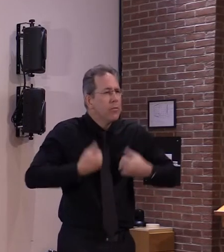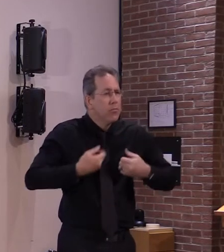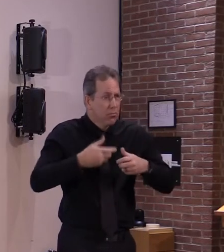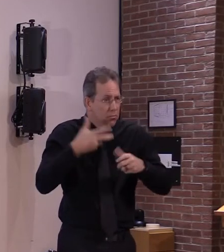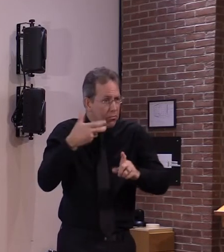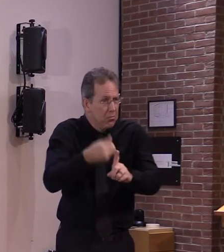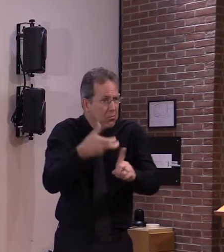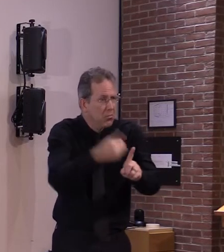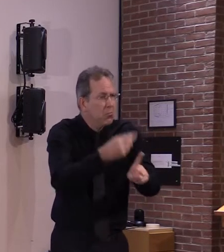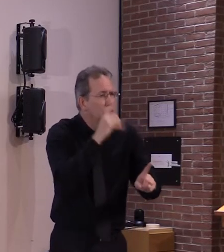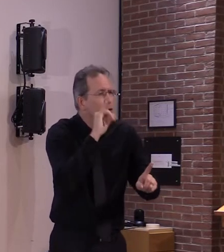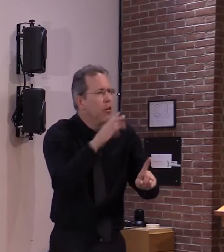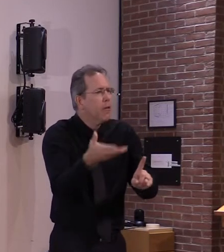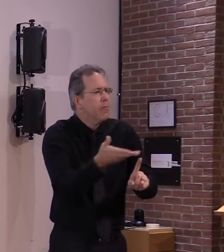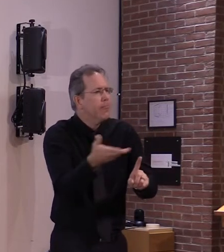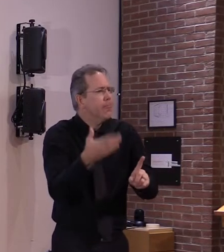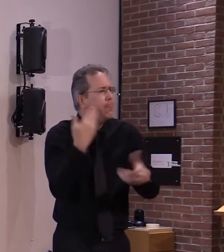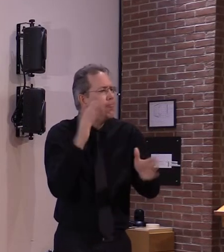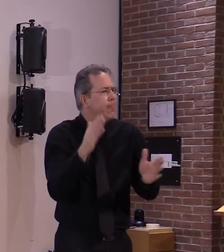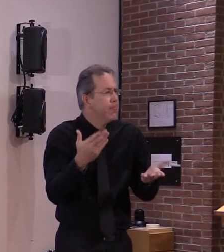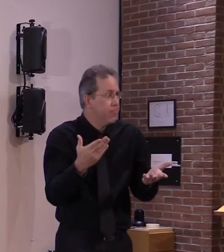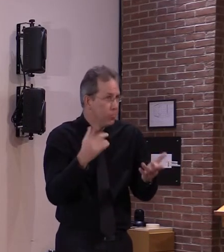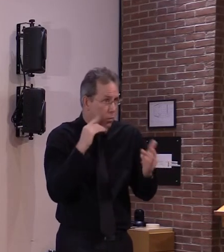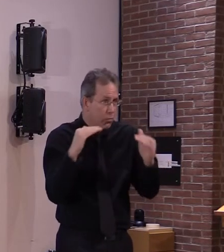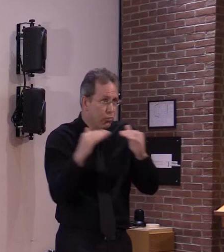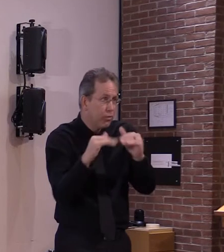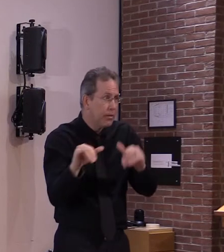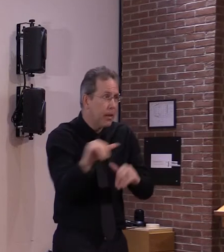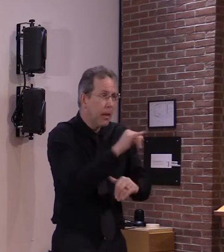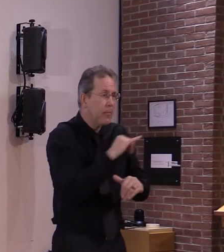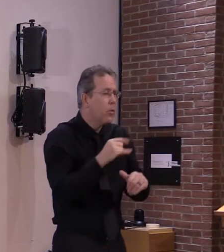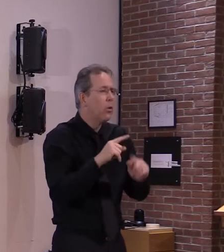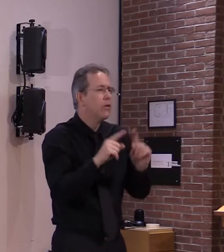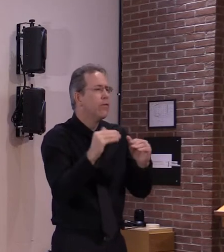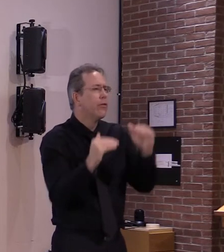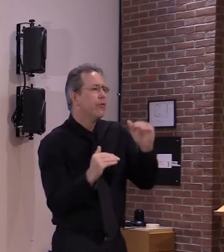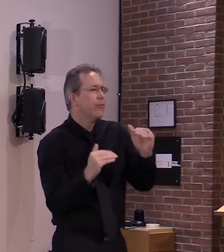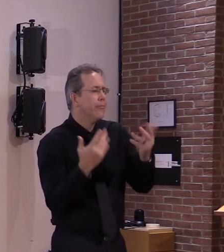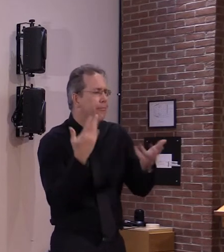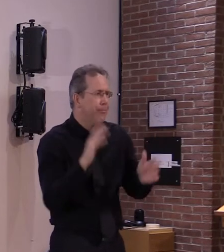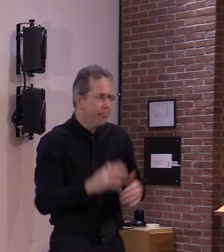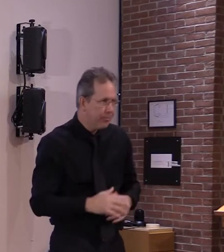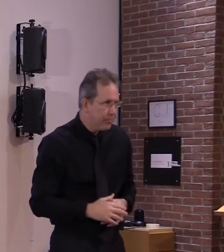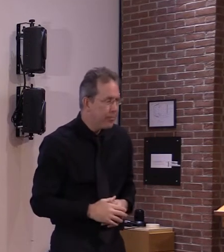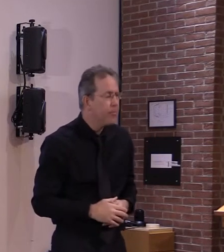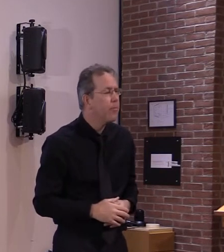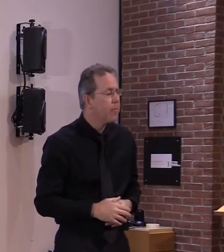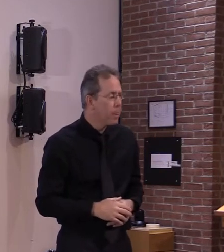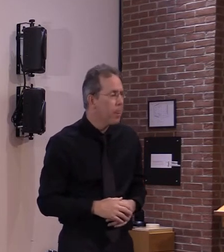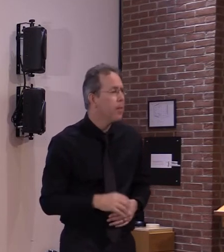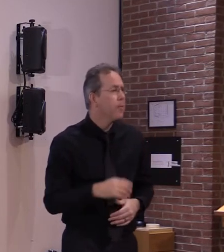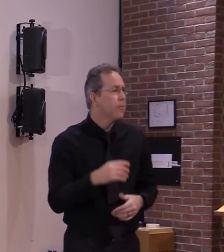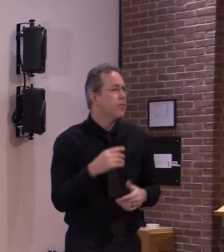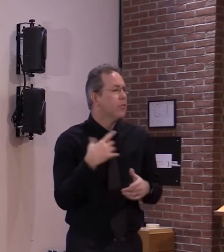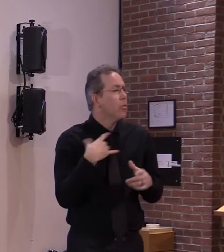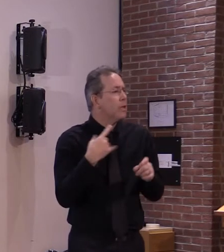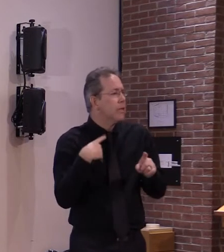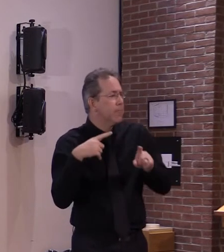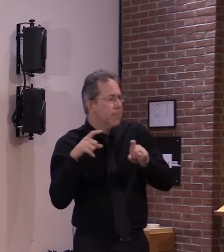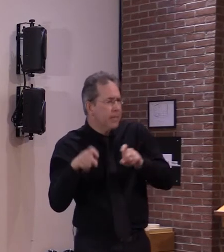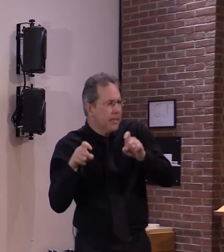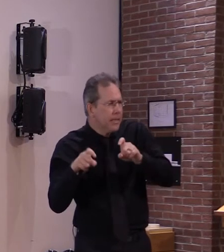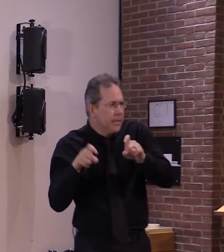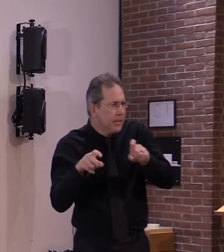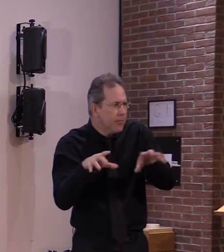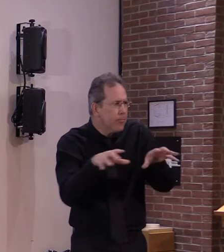and i think that there were a sufficient number of older people that we feel comfortable that there may be a good immune